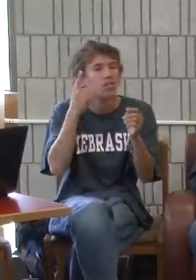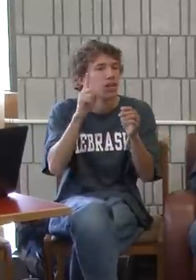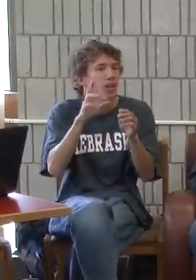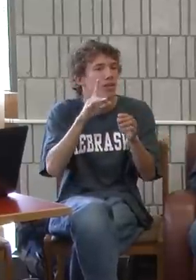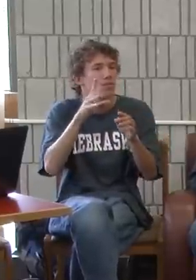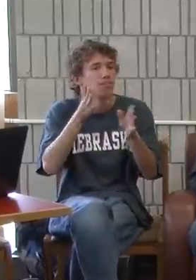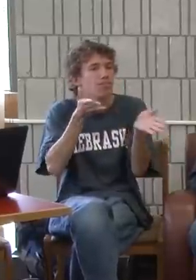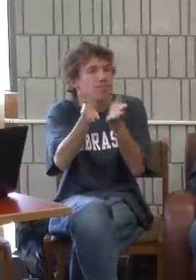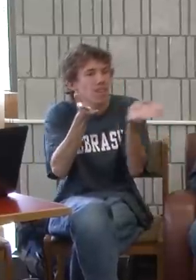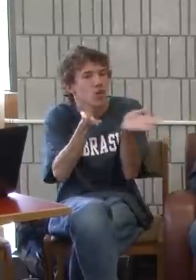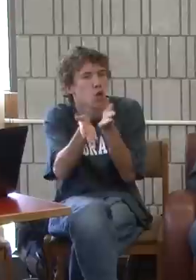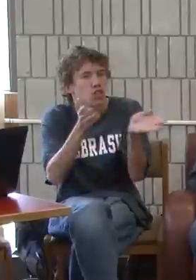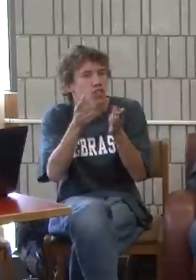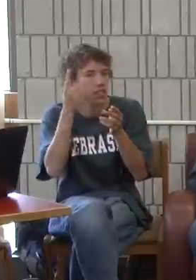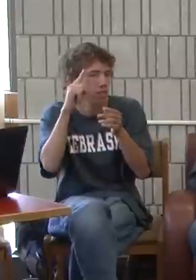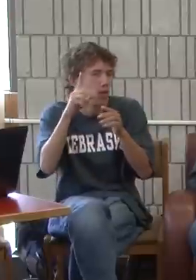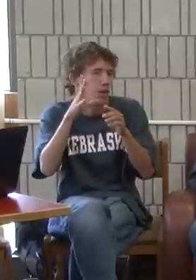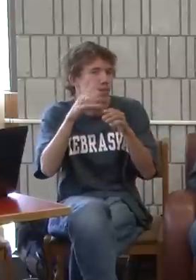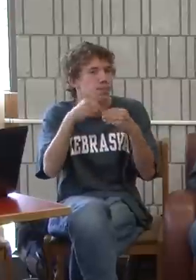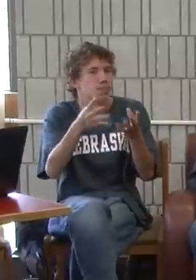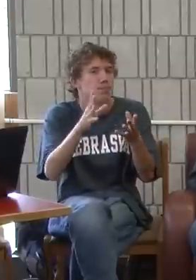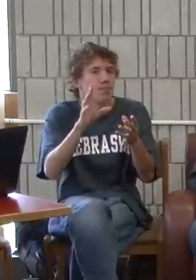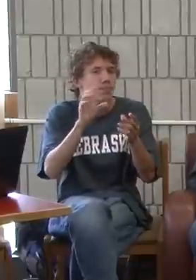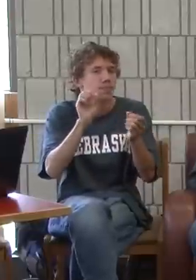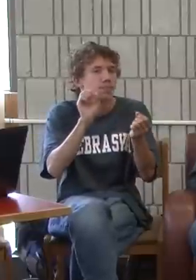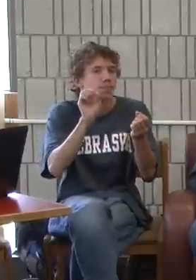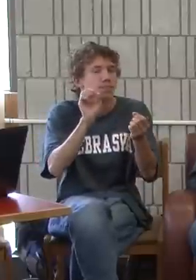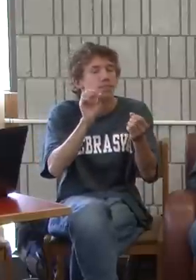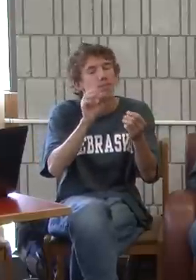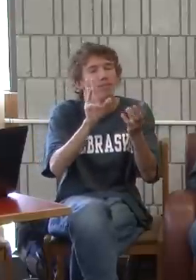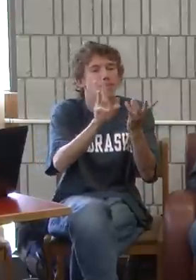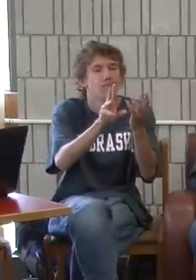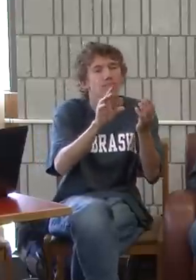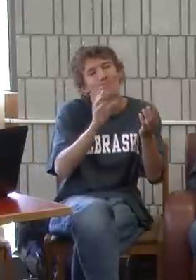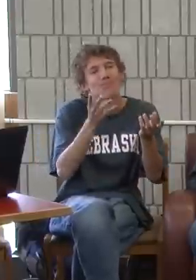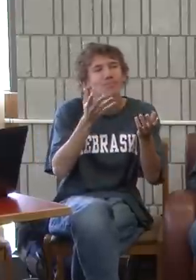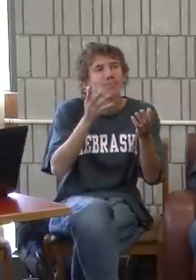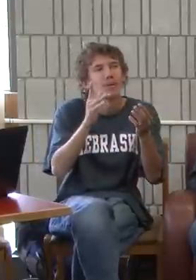there are also offices for providing services.